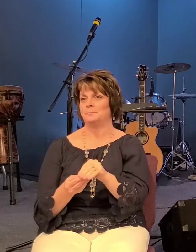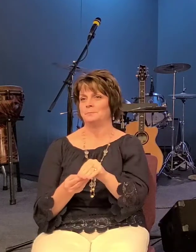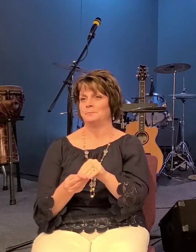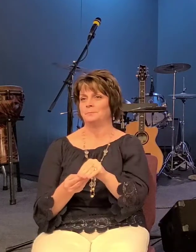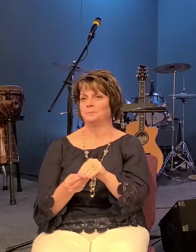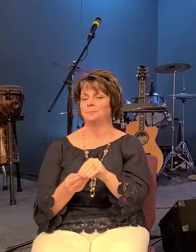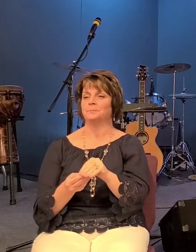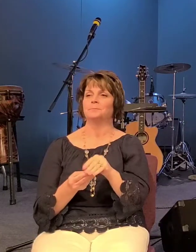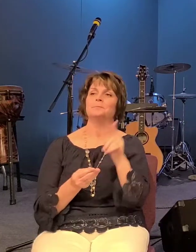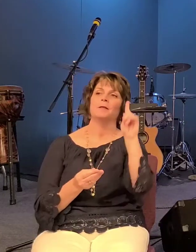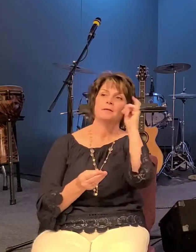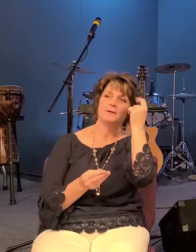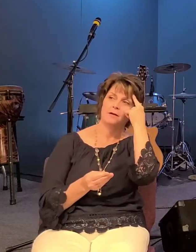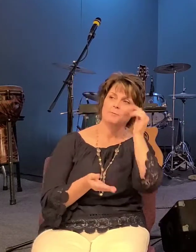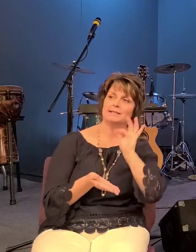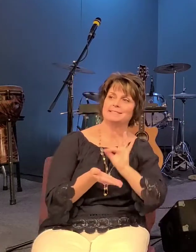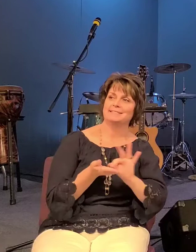go up